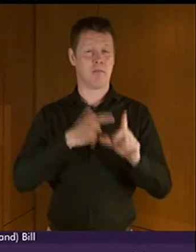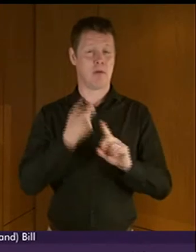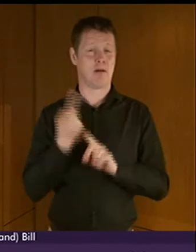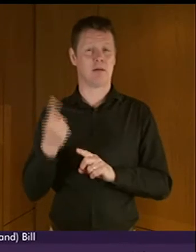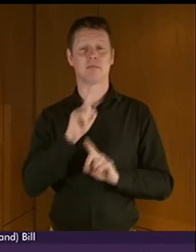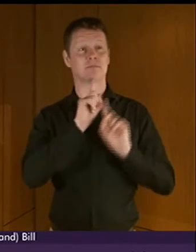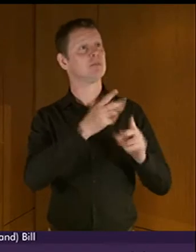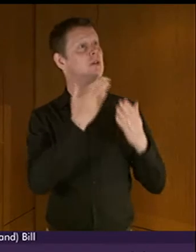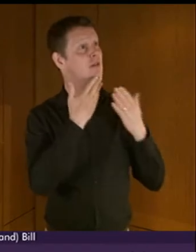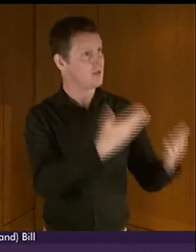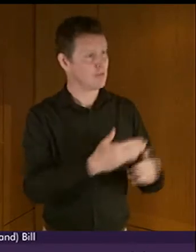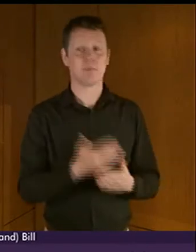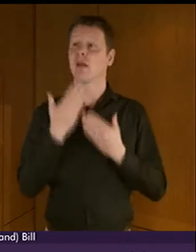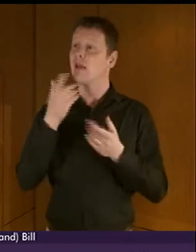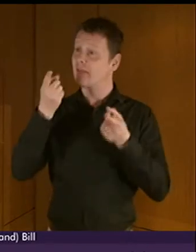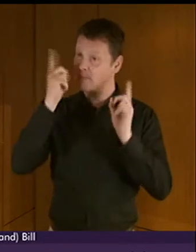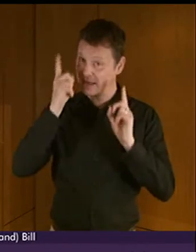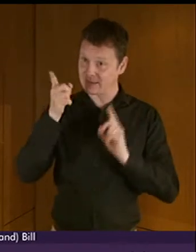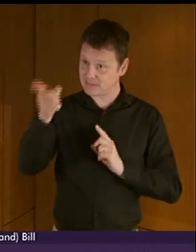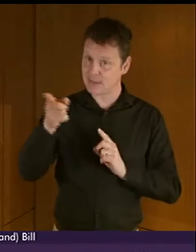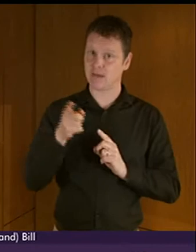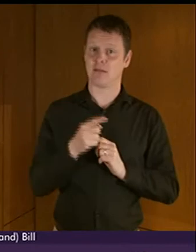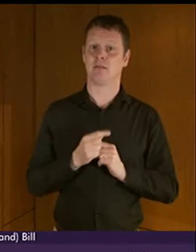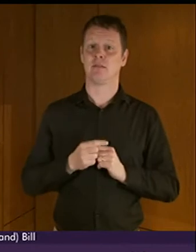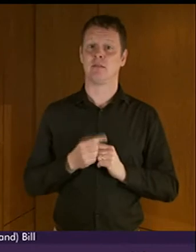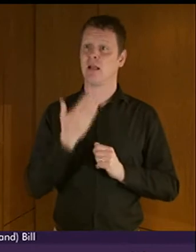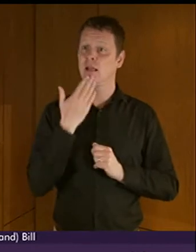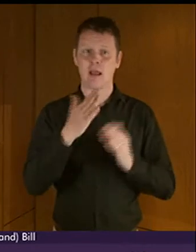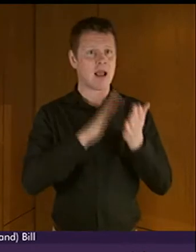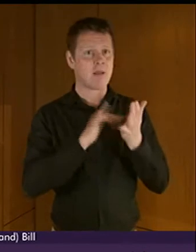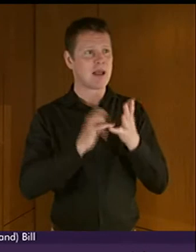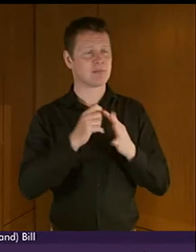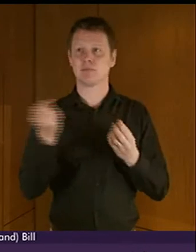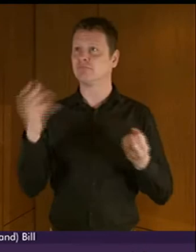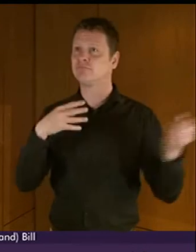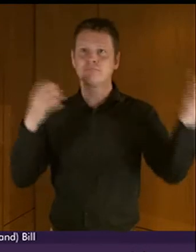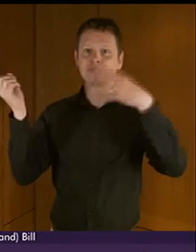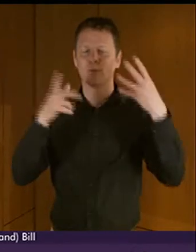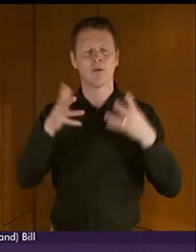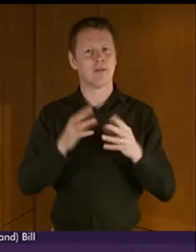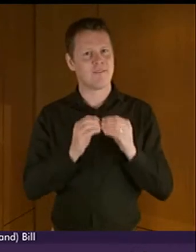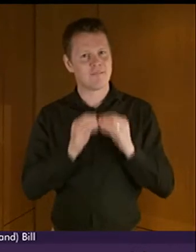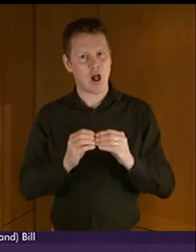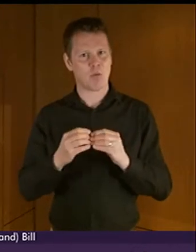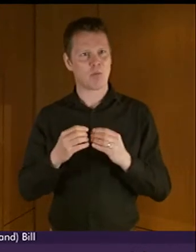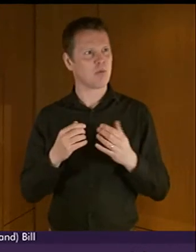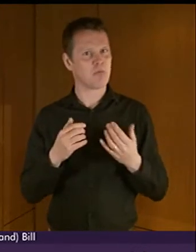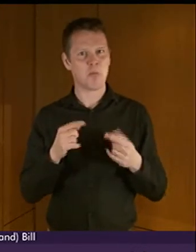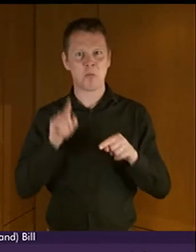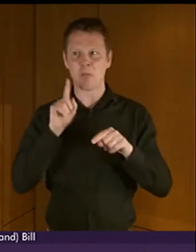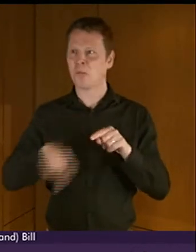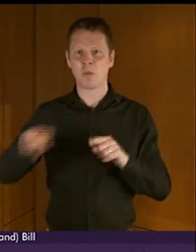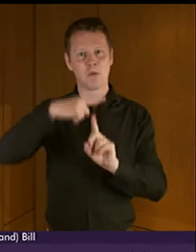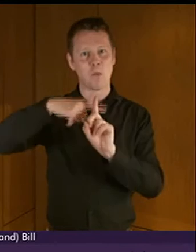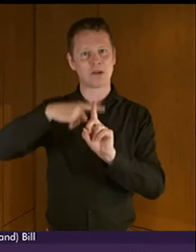the Minister and members for their valuable positive contributions to the debate as